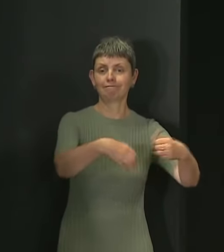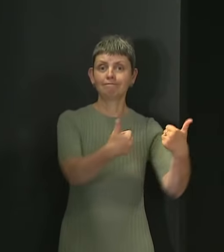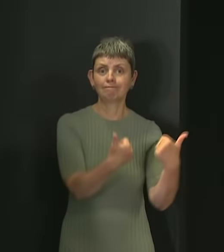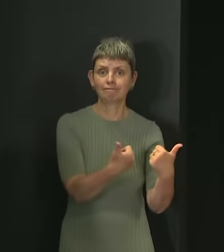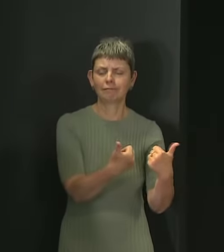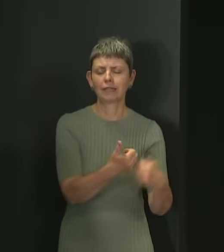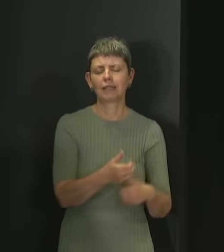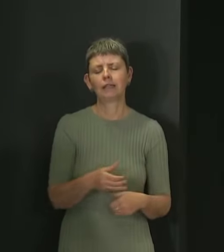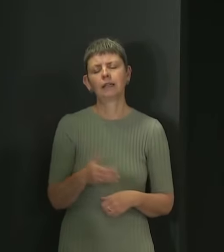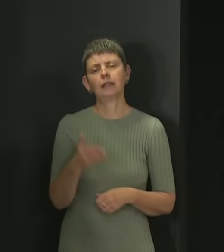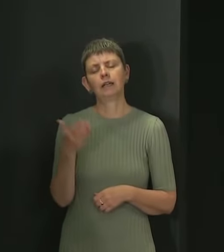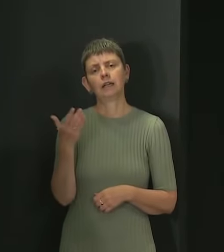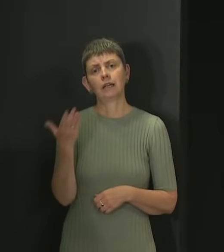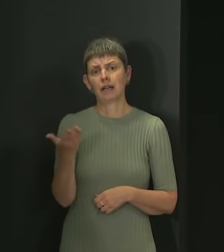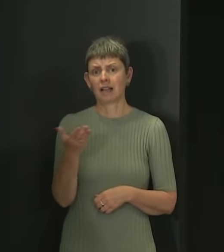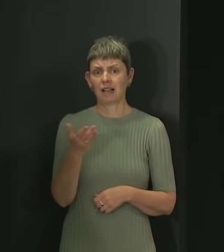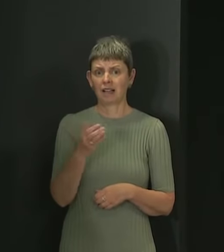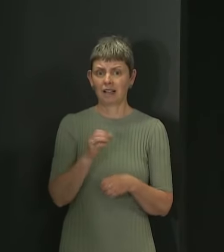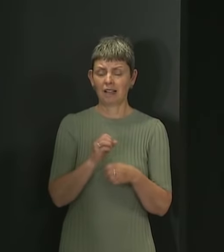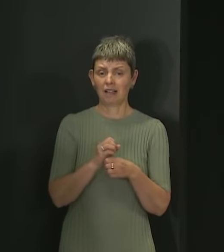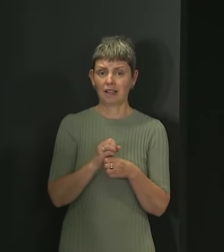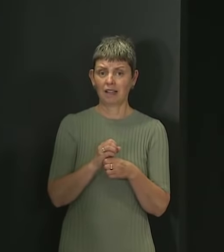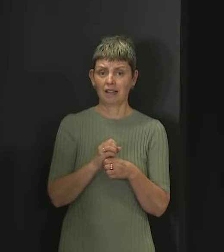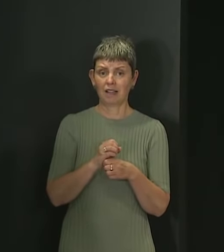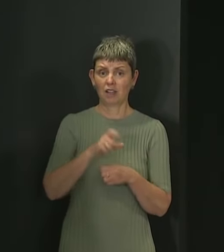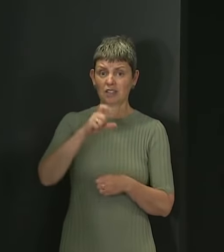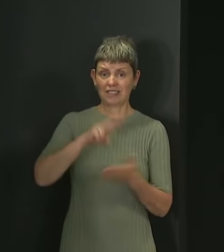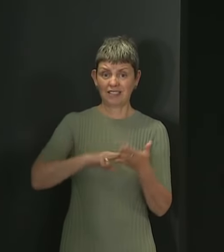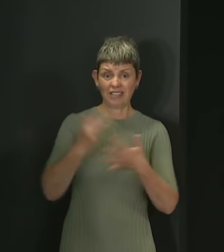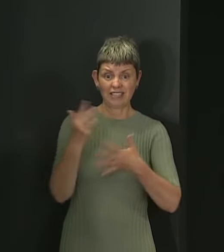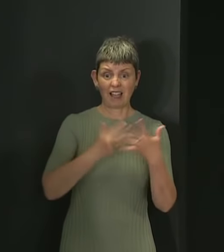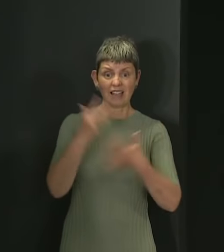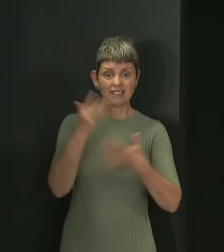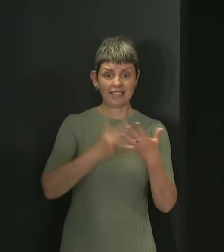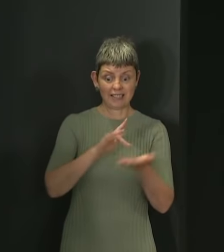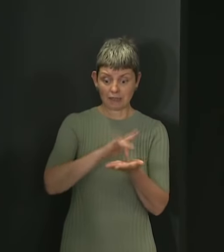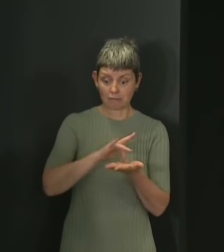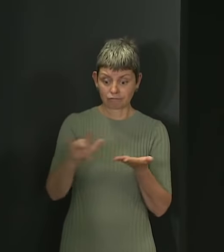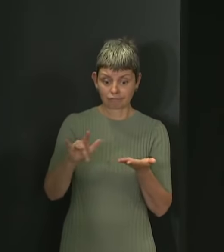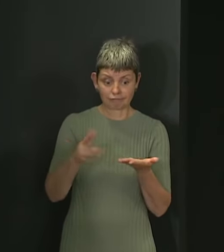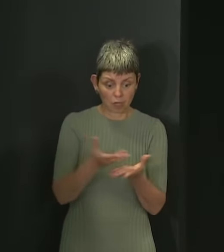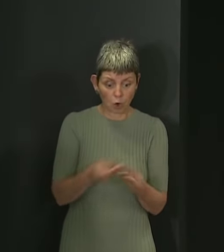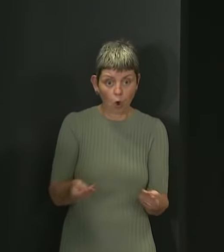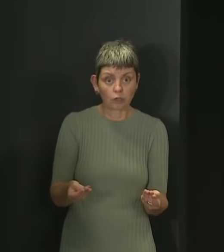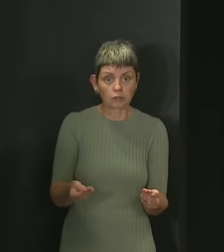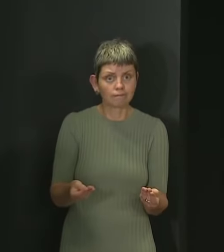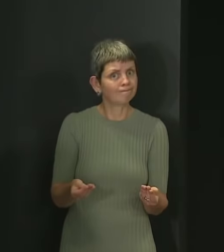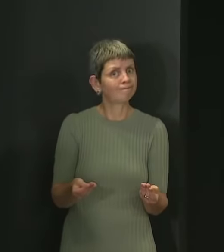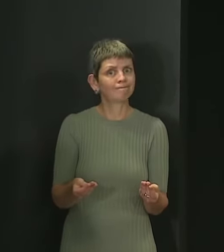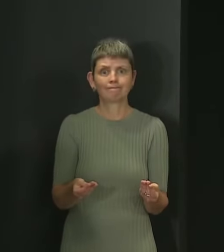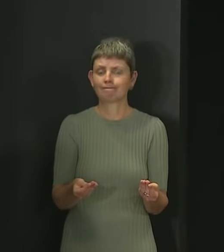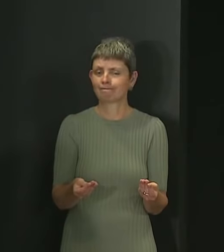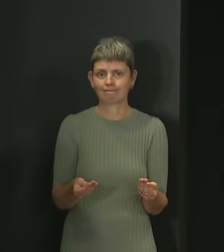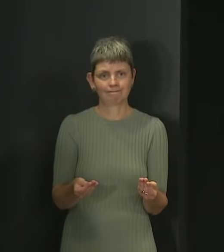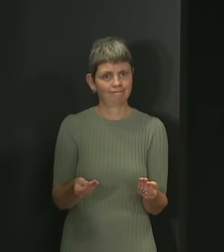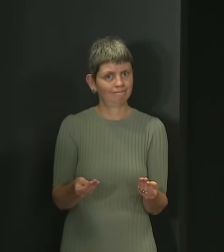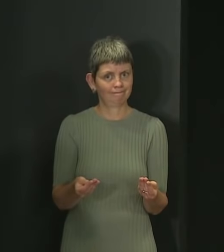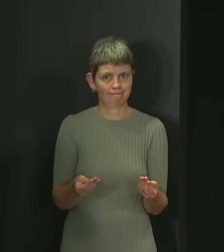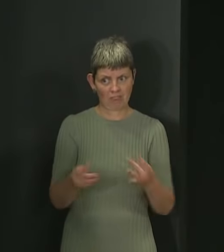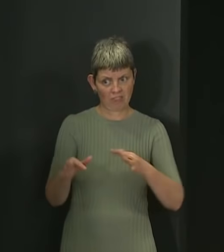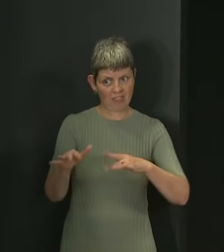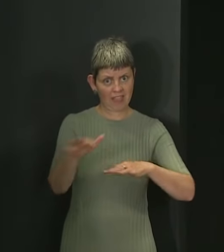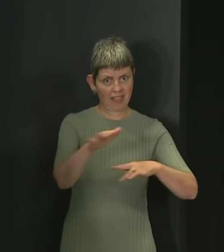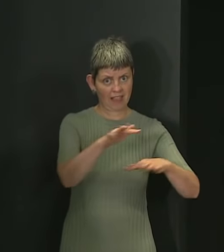it at all, this virus has not gone away. If we do not take every opportunity to prevent chains of transmission from being